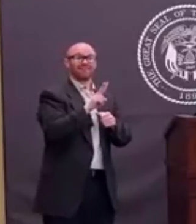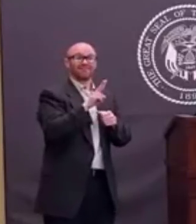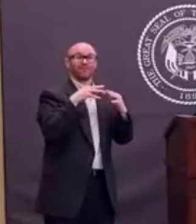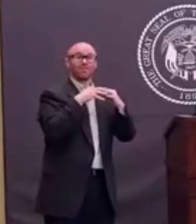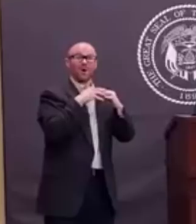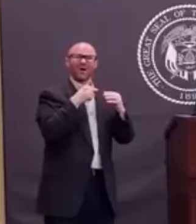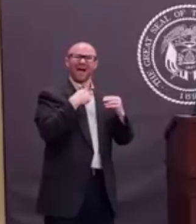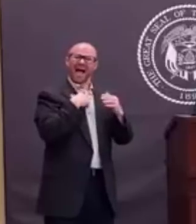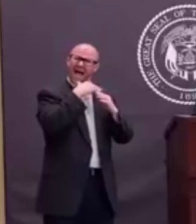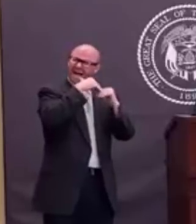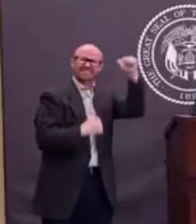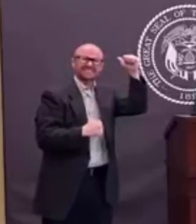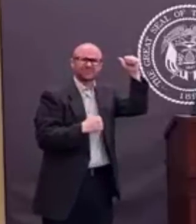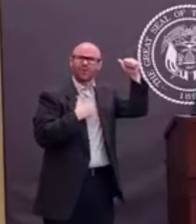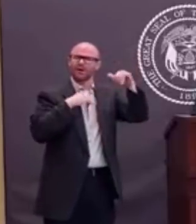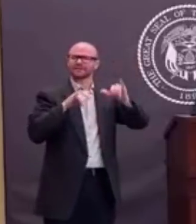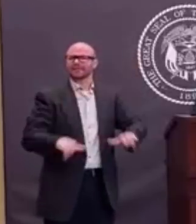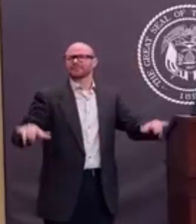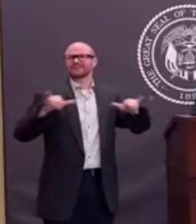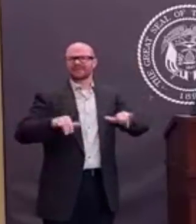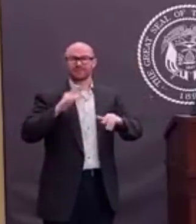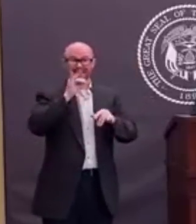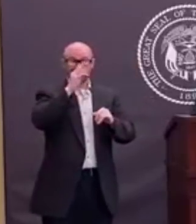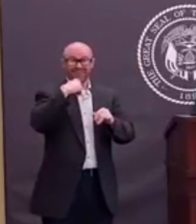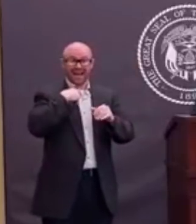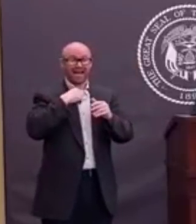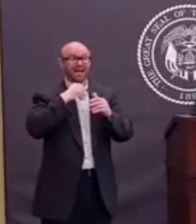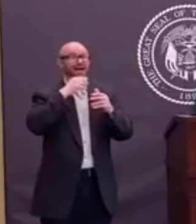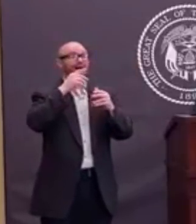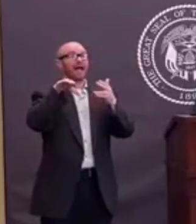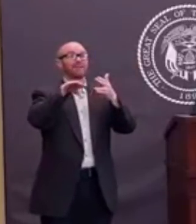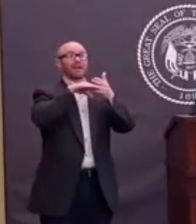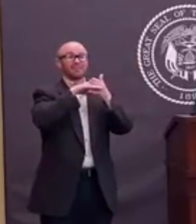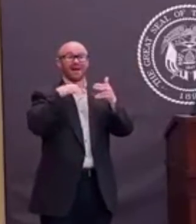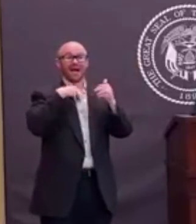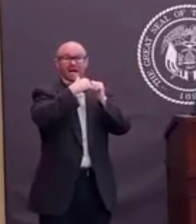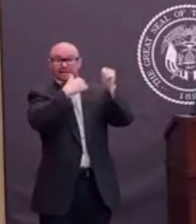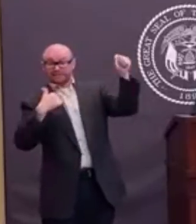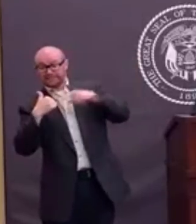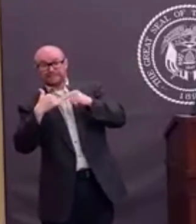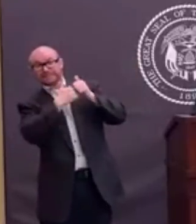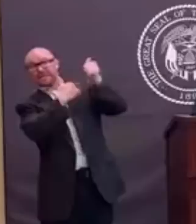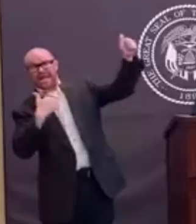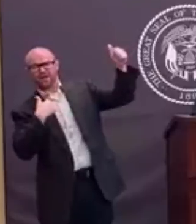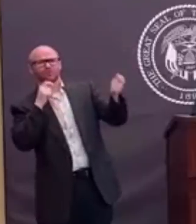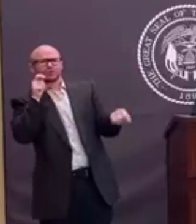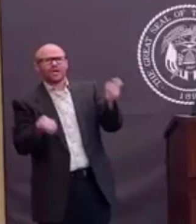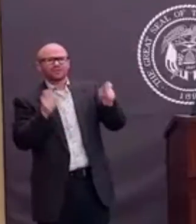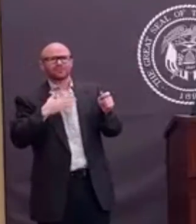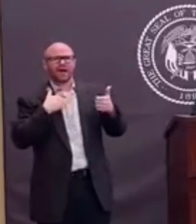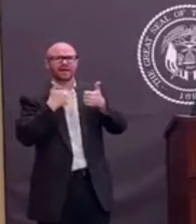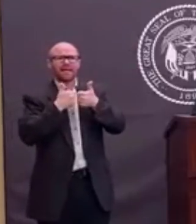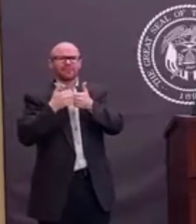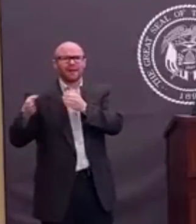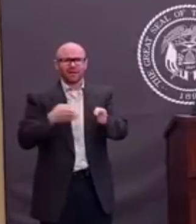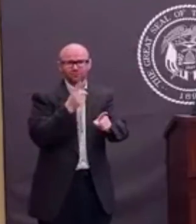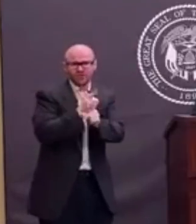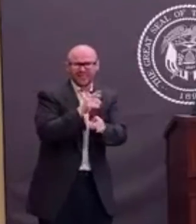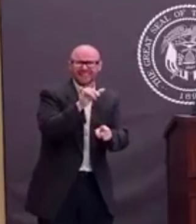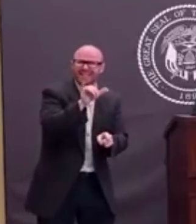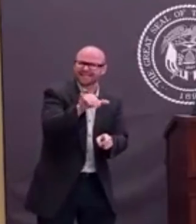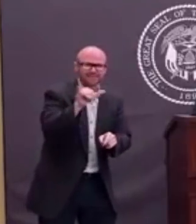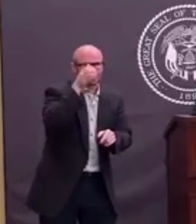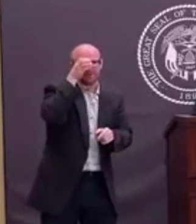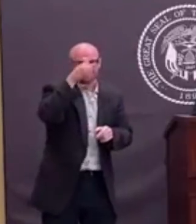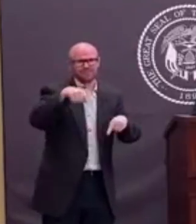If we lose the halftime, we may need to come up with a different game plan. But it'll be driven by data and the analysis that comes